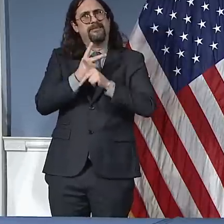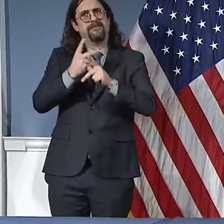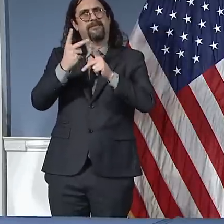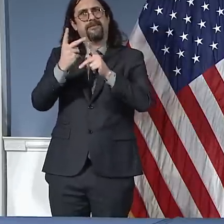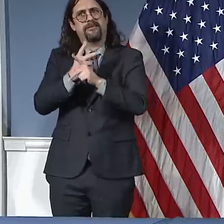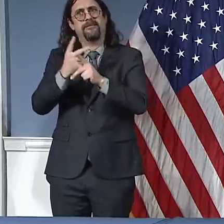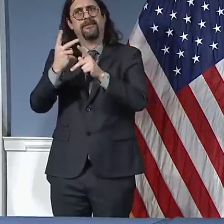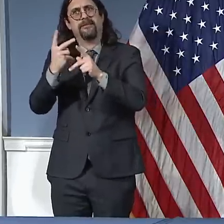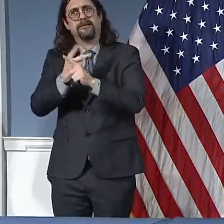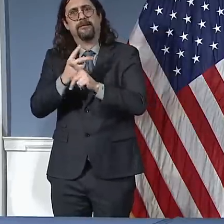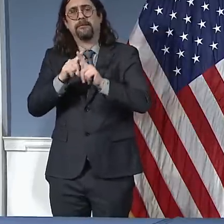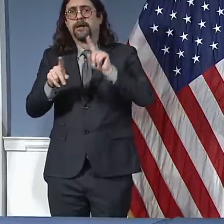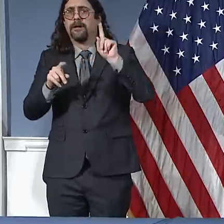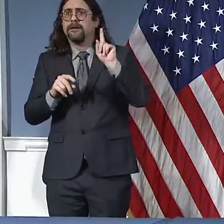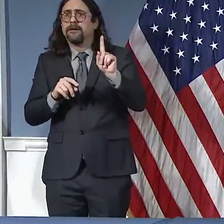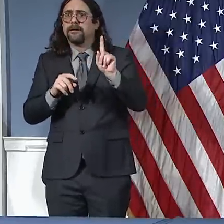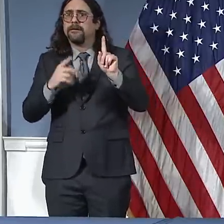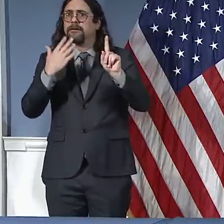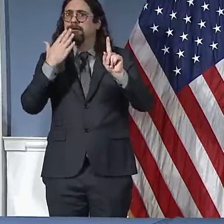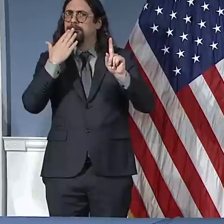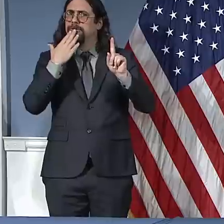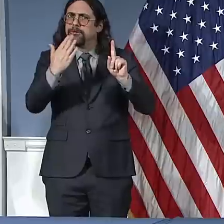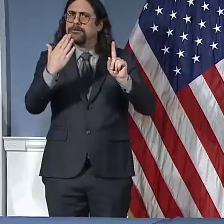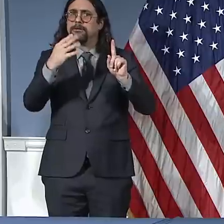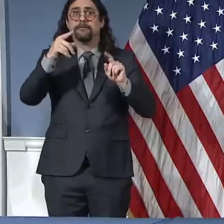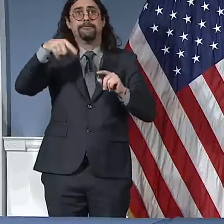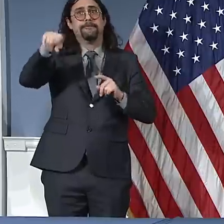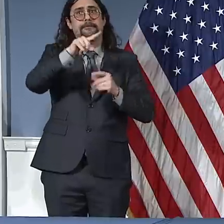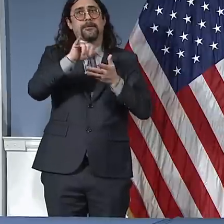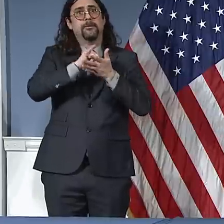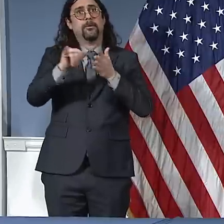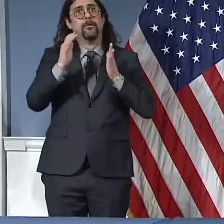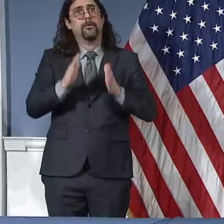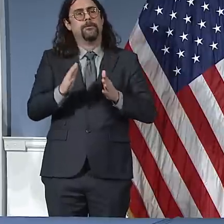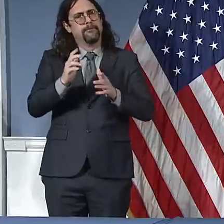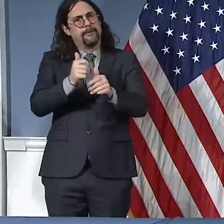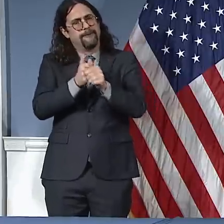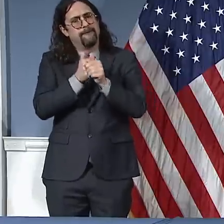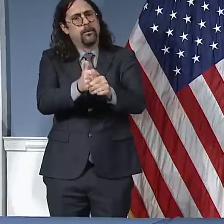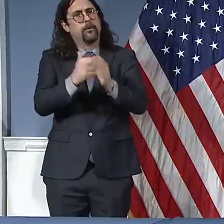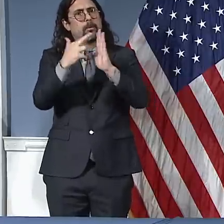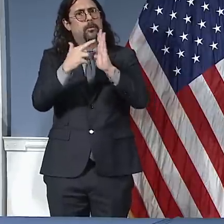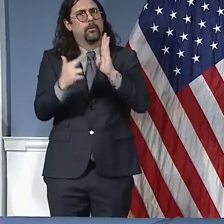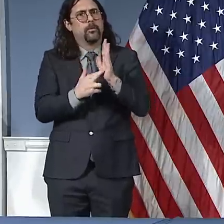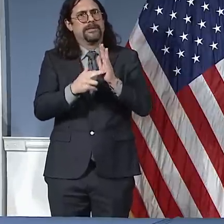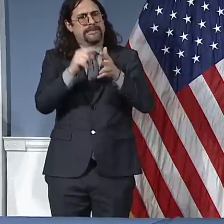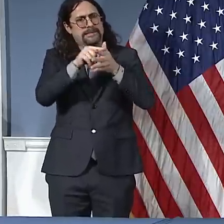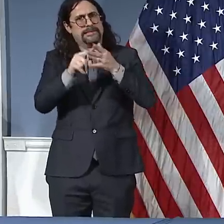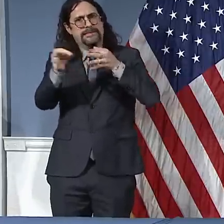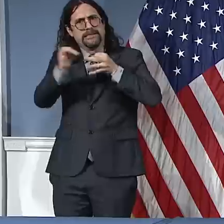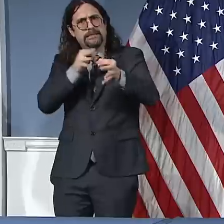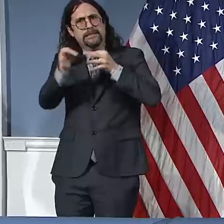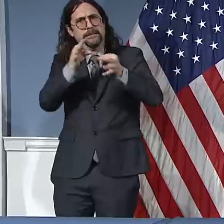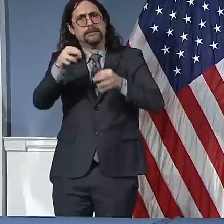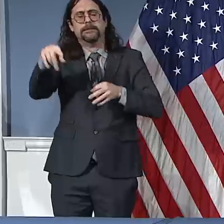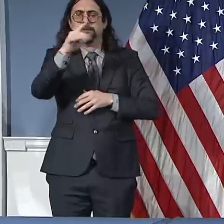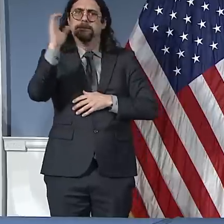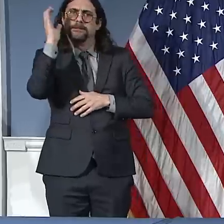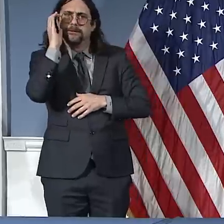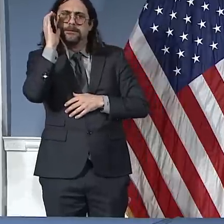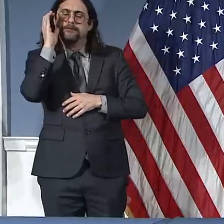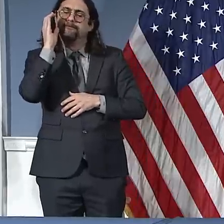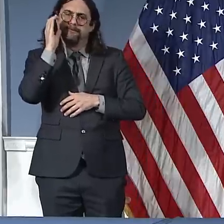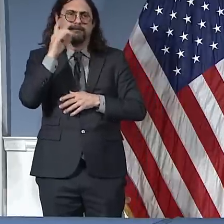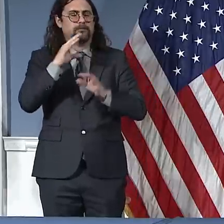And that's against the backdrop of really just staggering numbers now, and again, every number represents a human